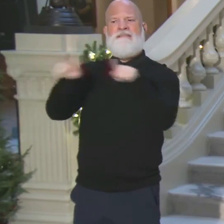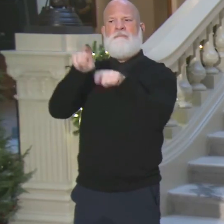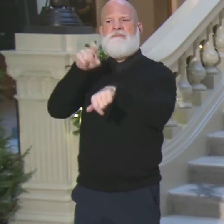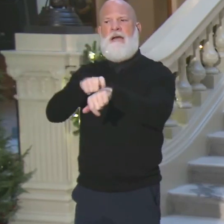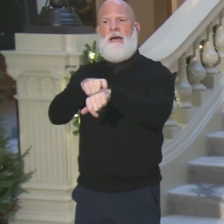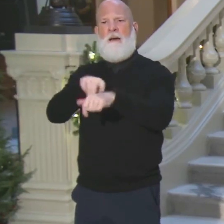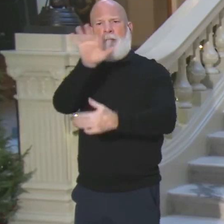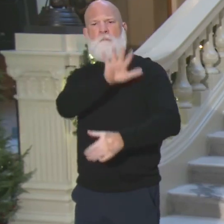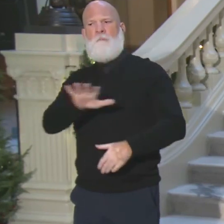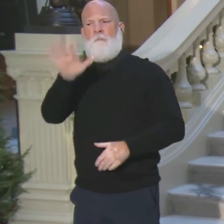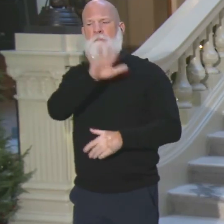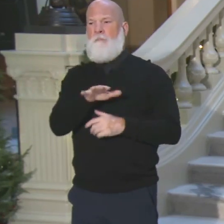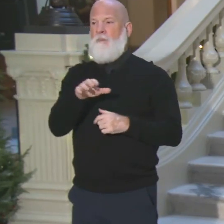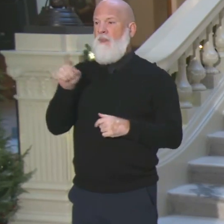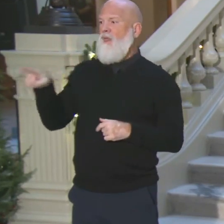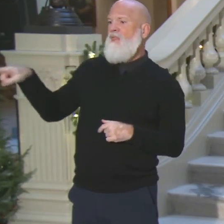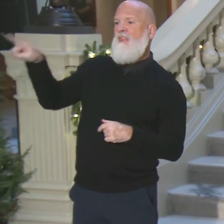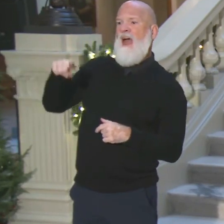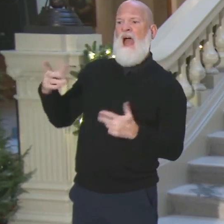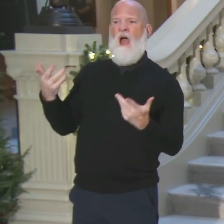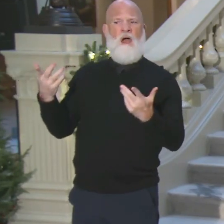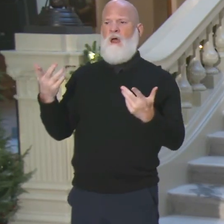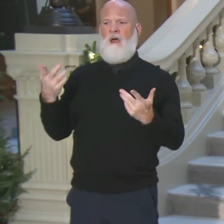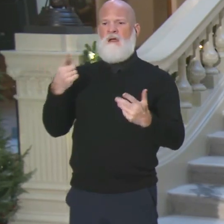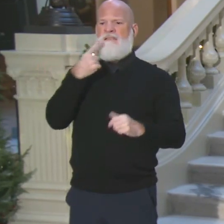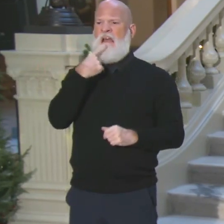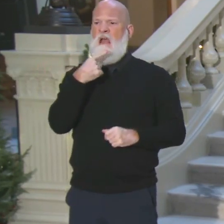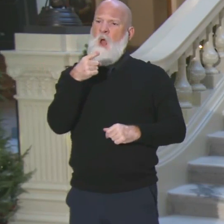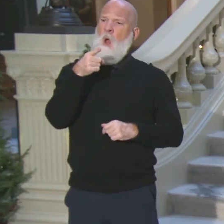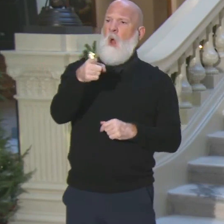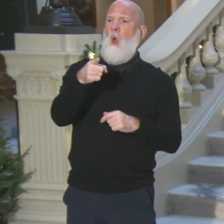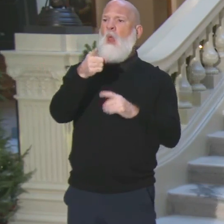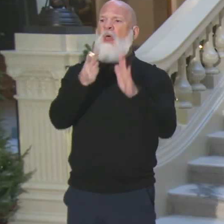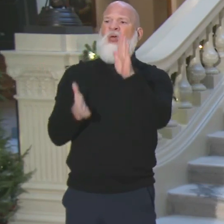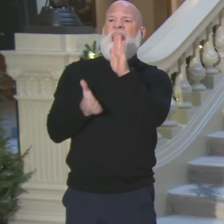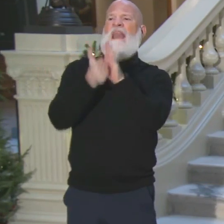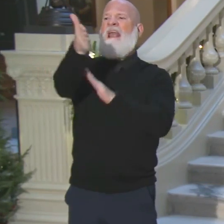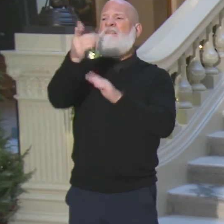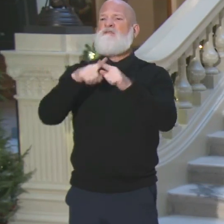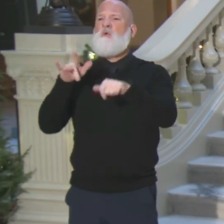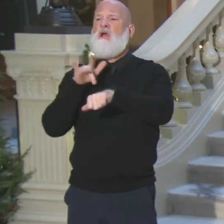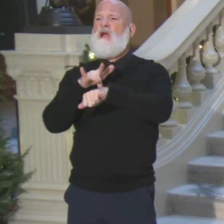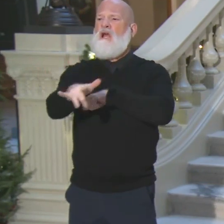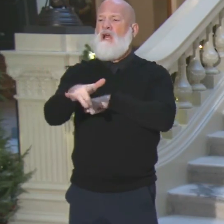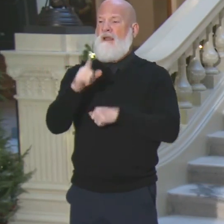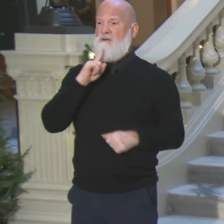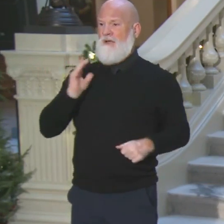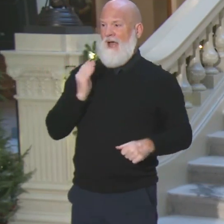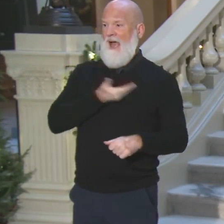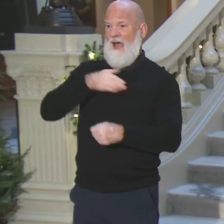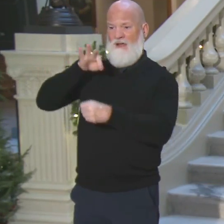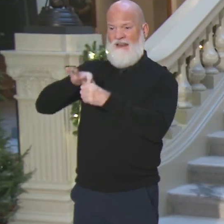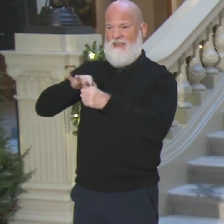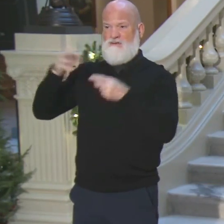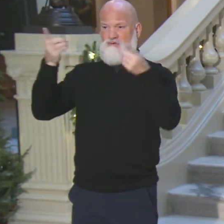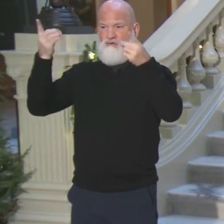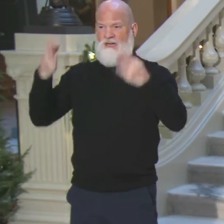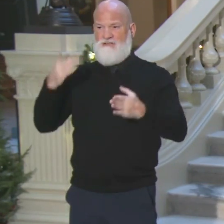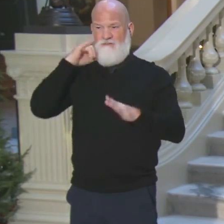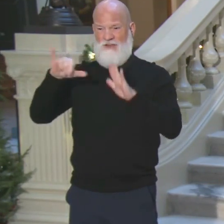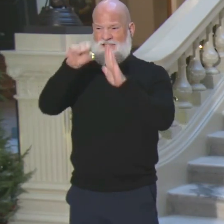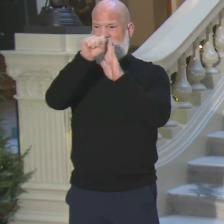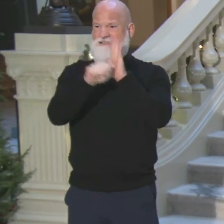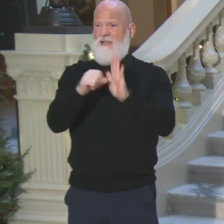understandably not happy with that and made that very clear, I think, on the way out the door. So our elections director for the state called the Fulton County Elections